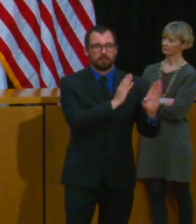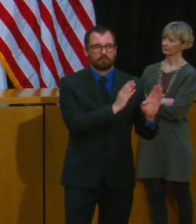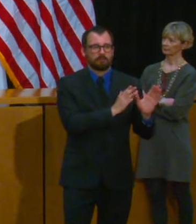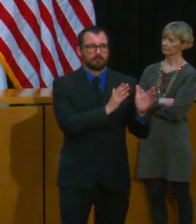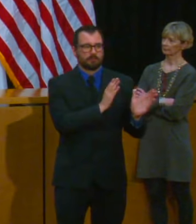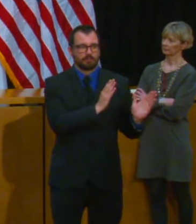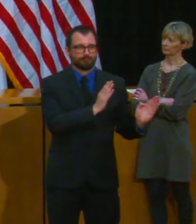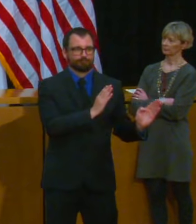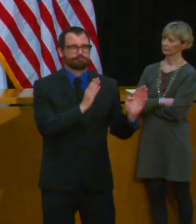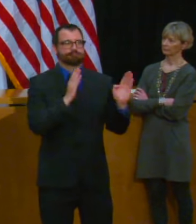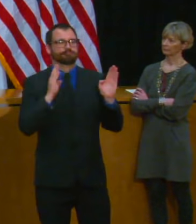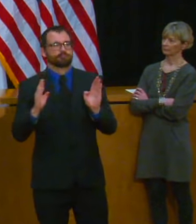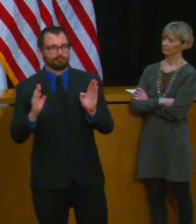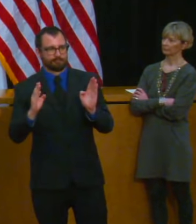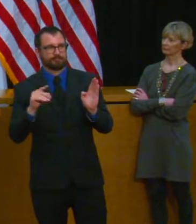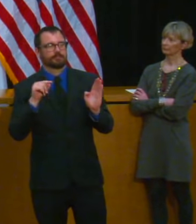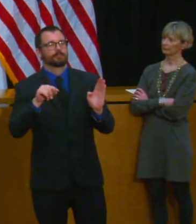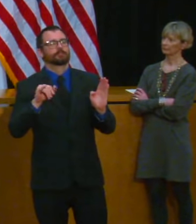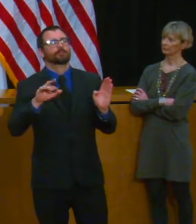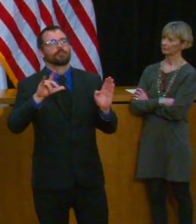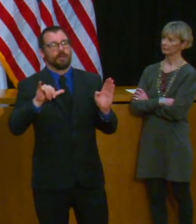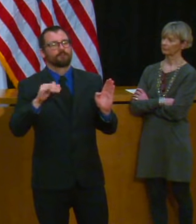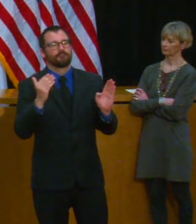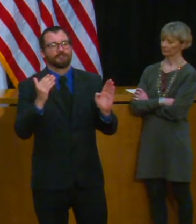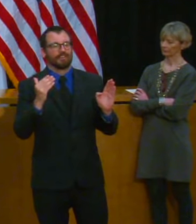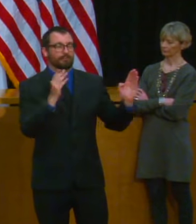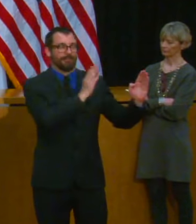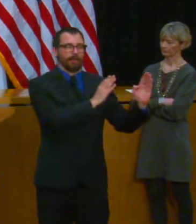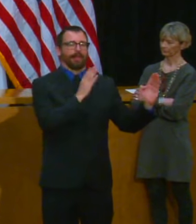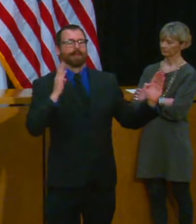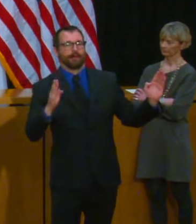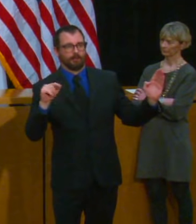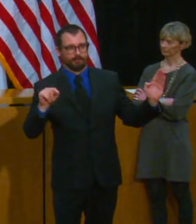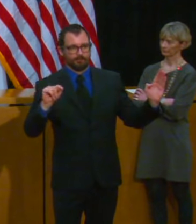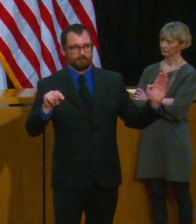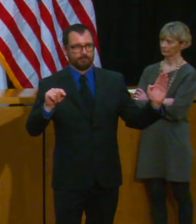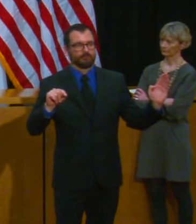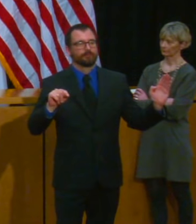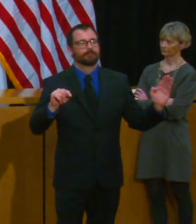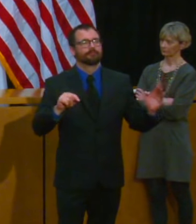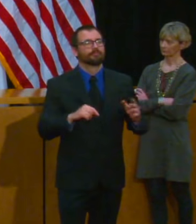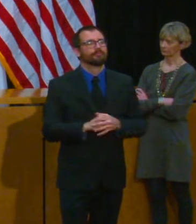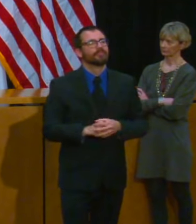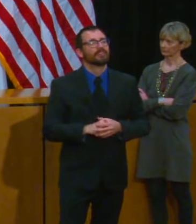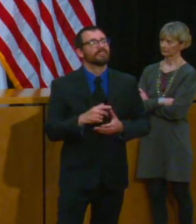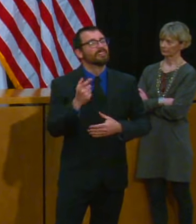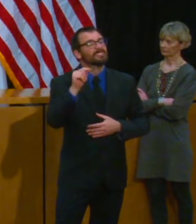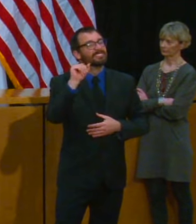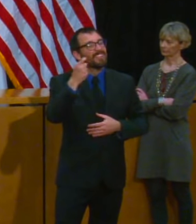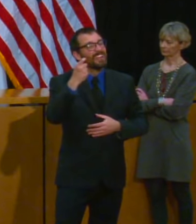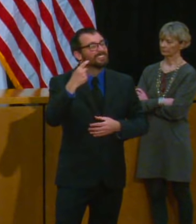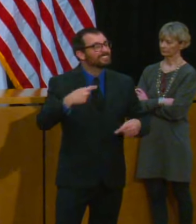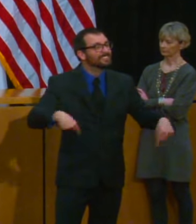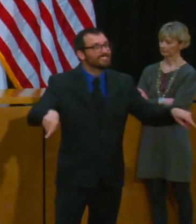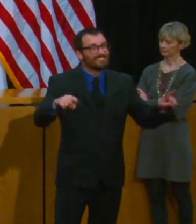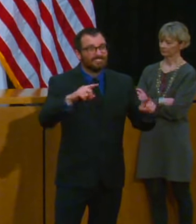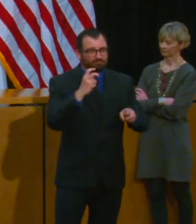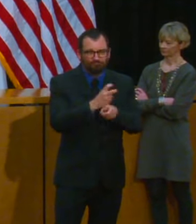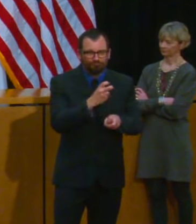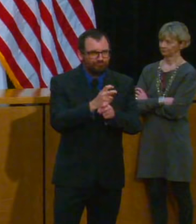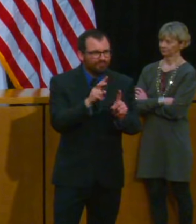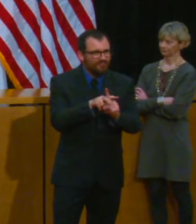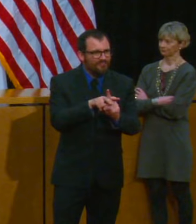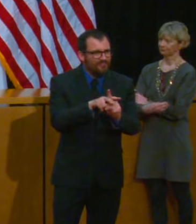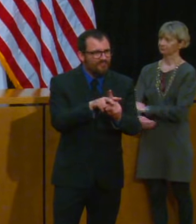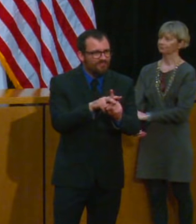15th is we felt it would be a hardship for a lot of people to have to file their filing And, and when you get closer to April 15th, not